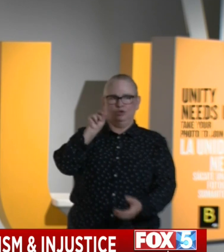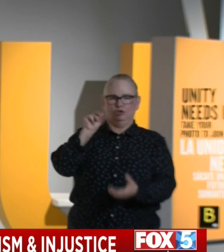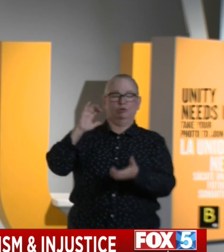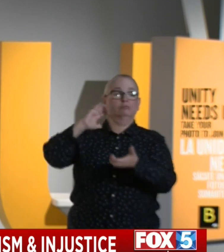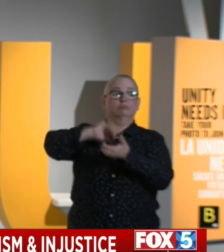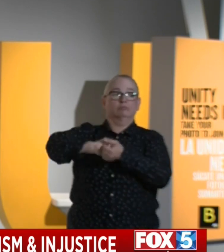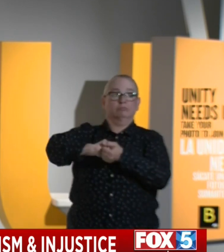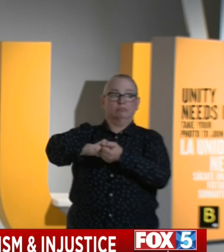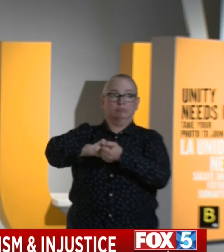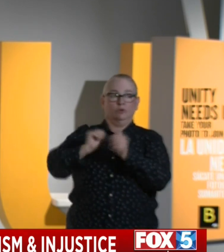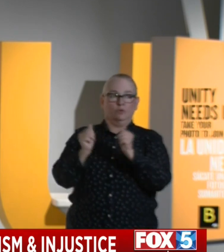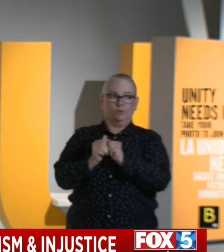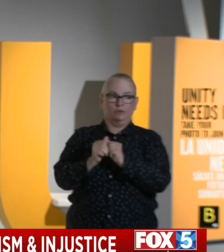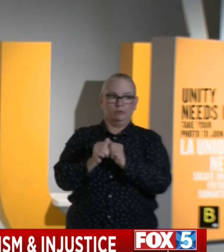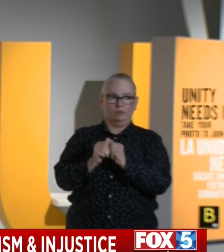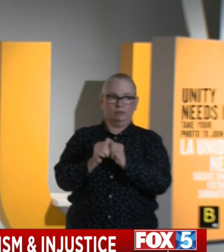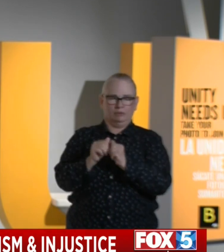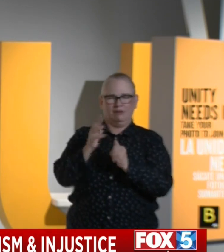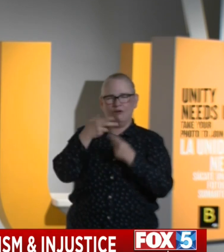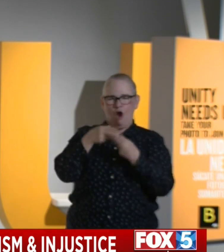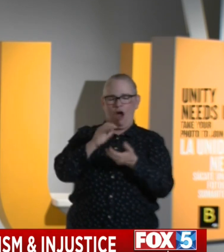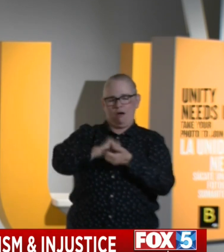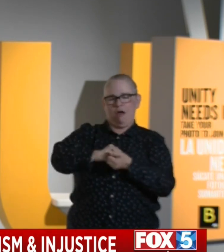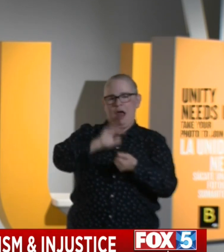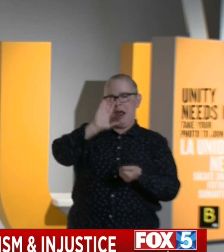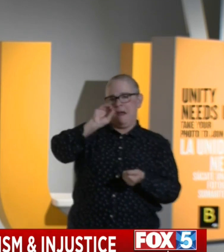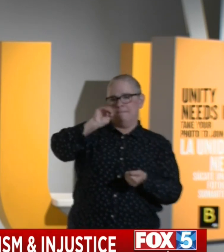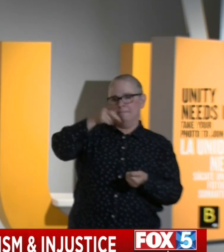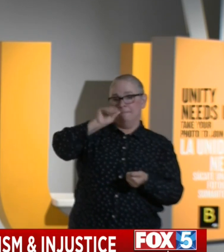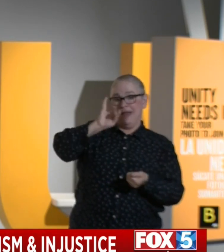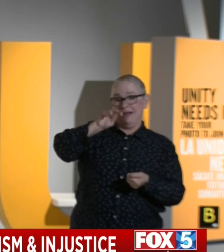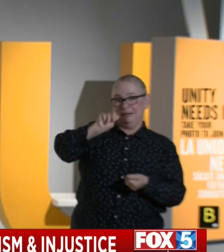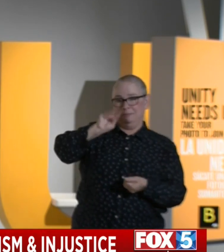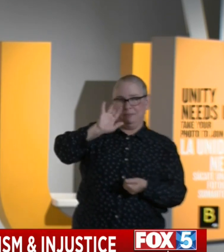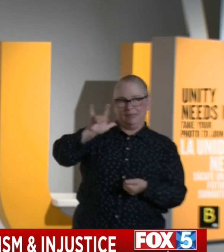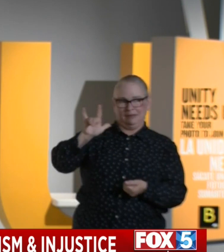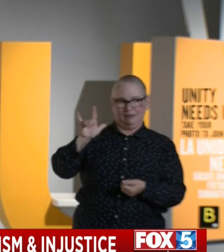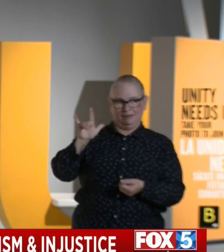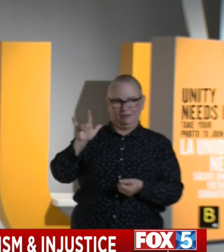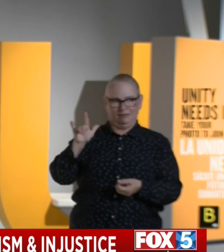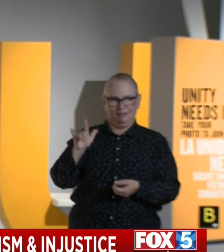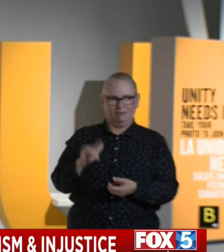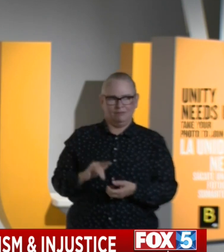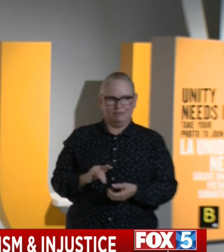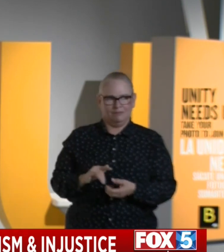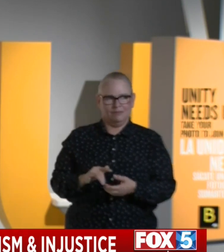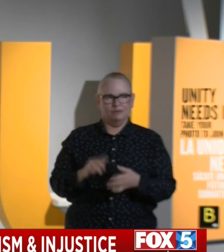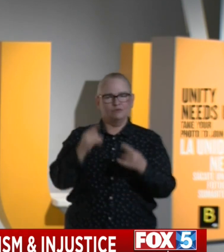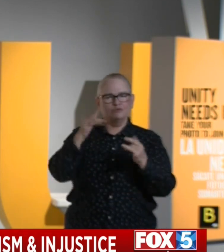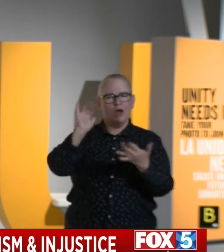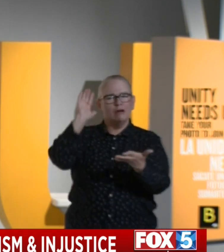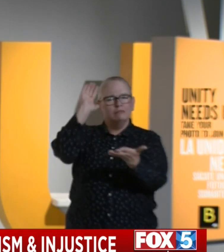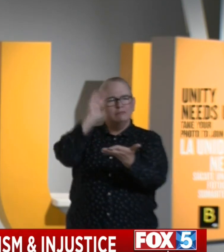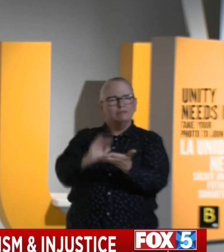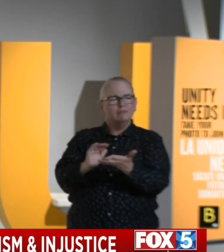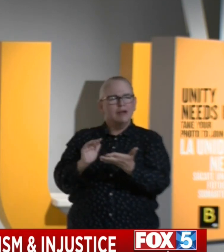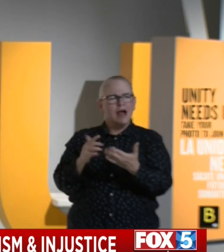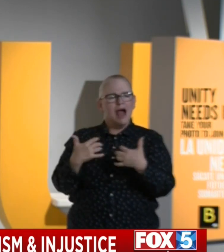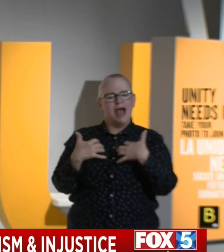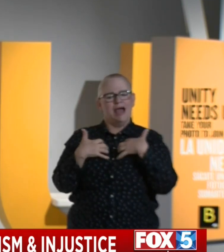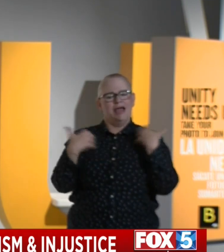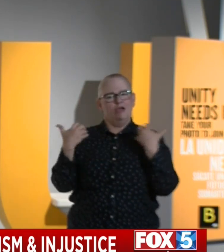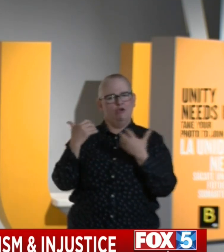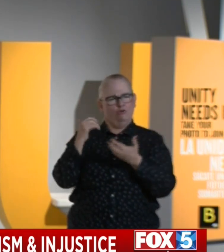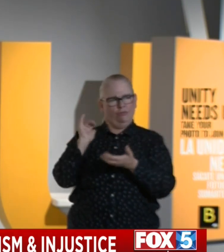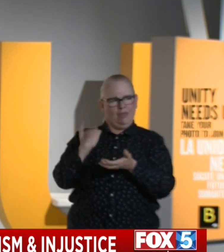on implicit bias training, deescalation techniques. So many of the provisions of that bill, interestingly,